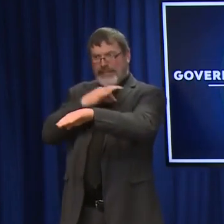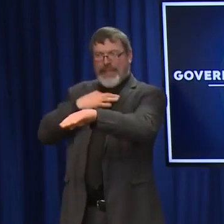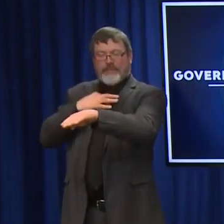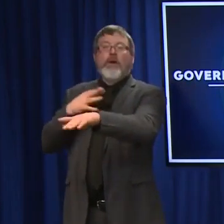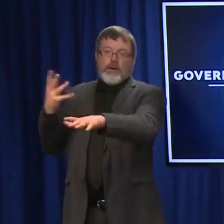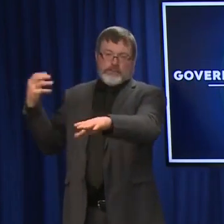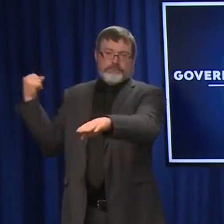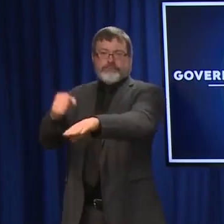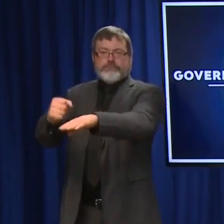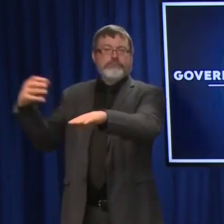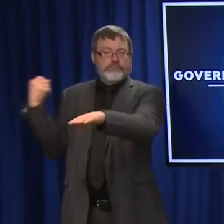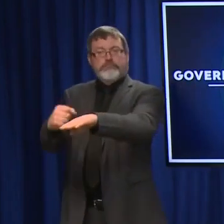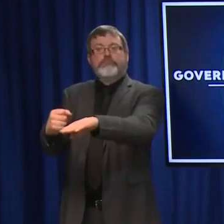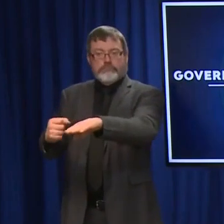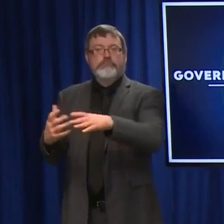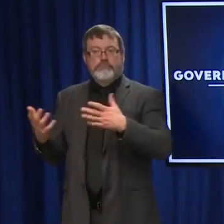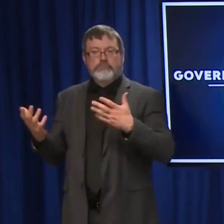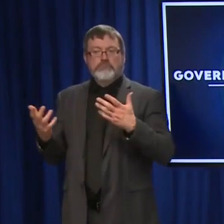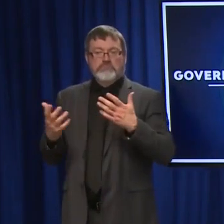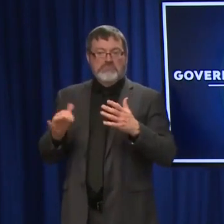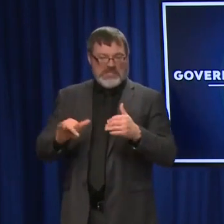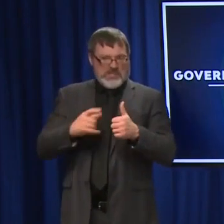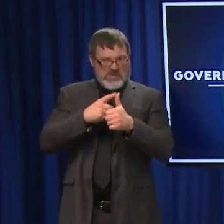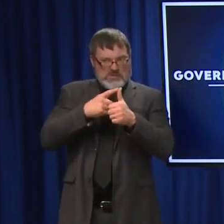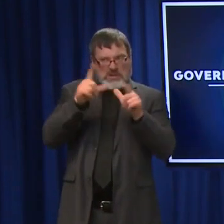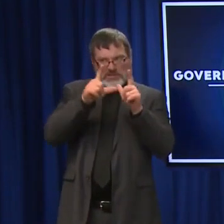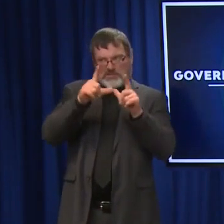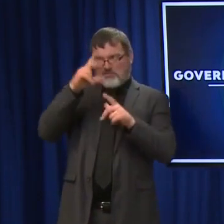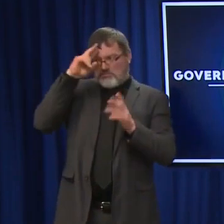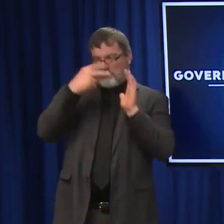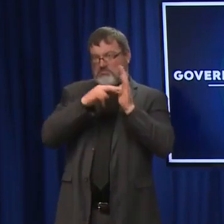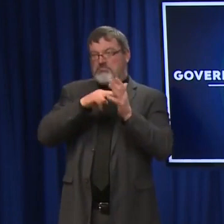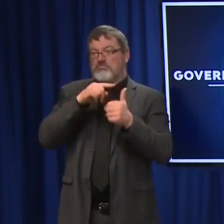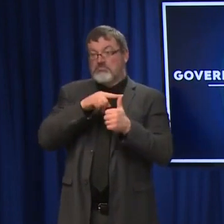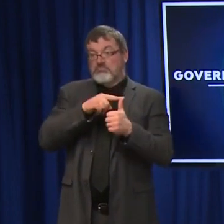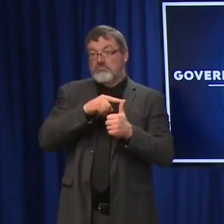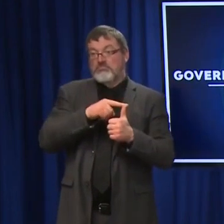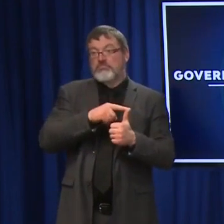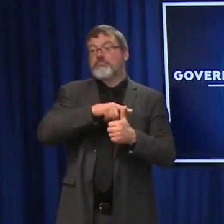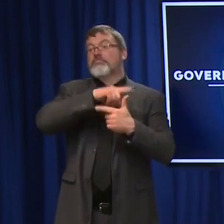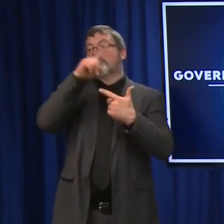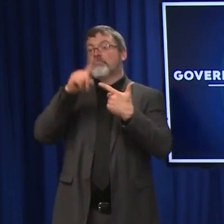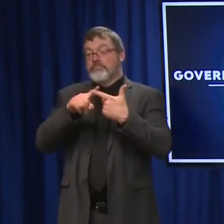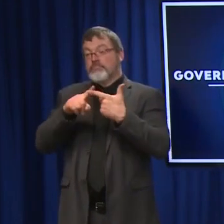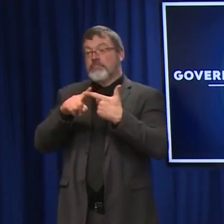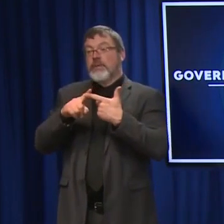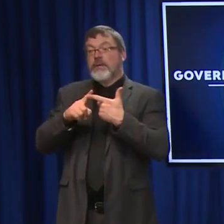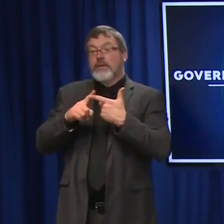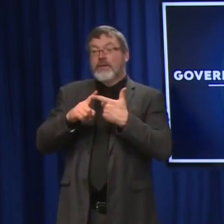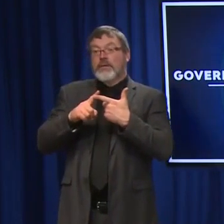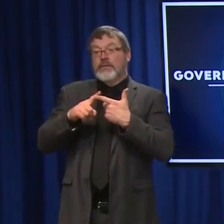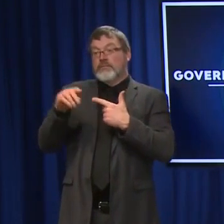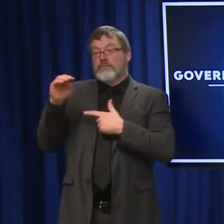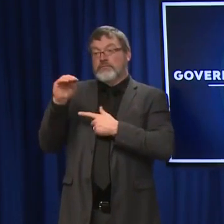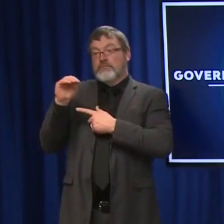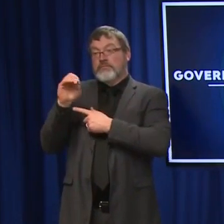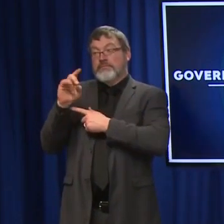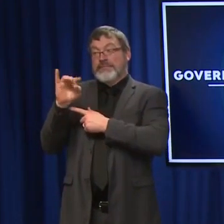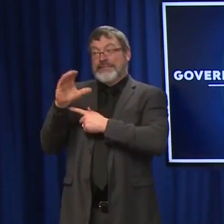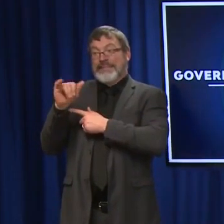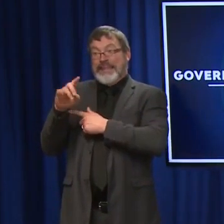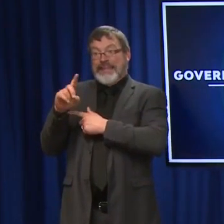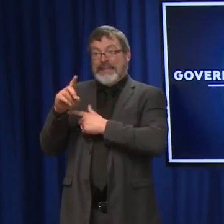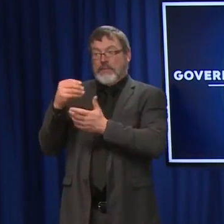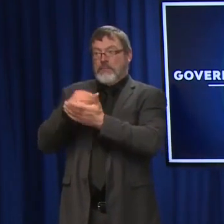a hugely successful piece. Fast-tracking the Medicaid payments and those guaranteed Medicaid payments to the long-term care